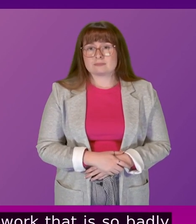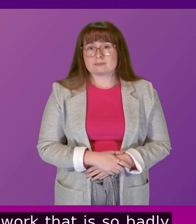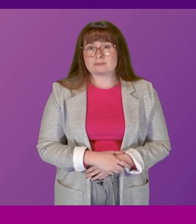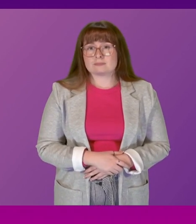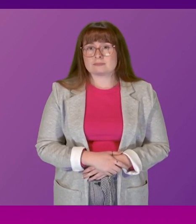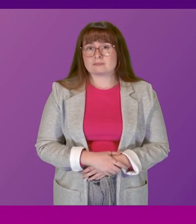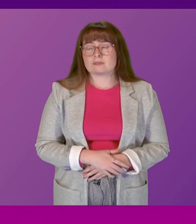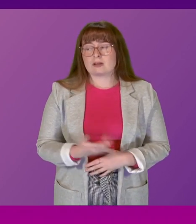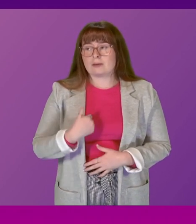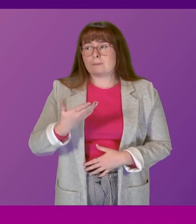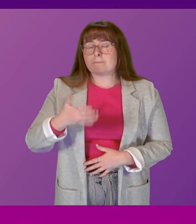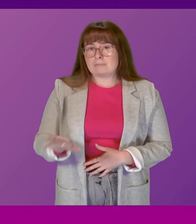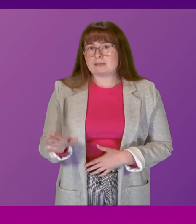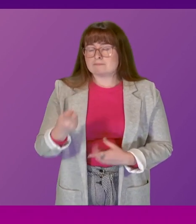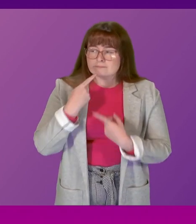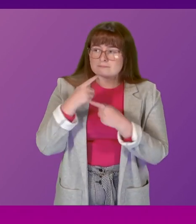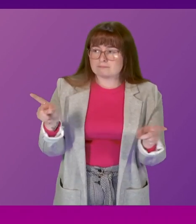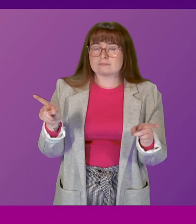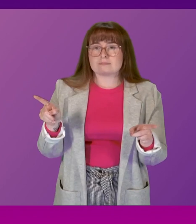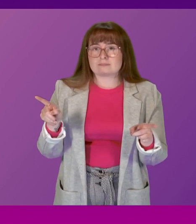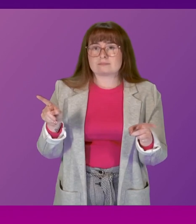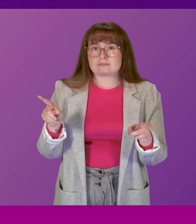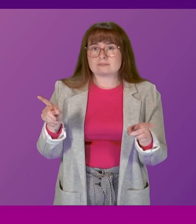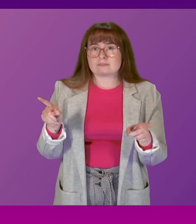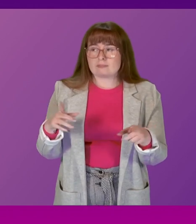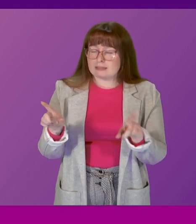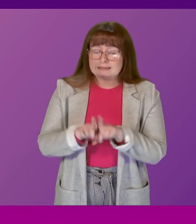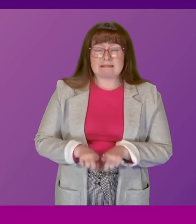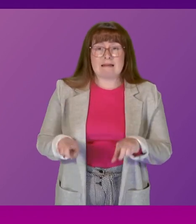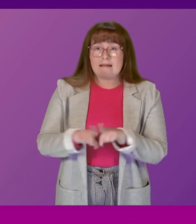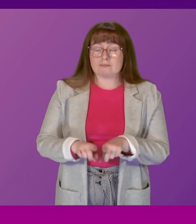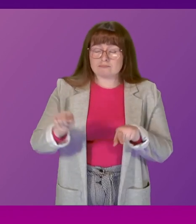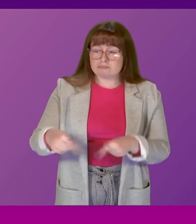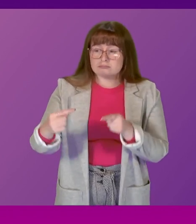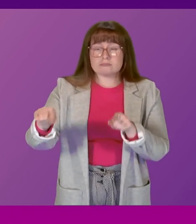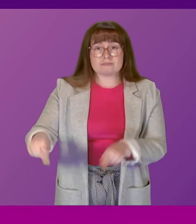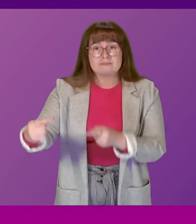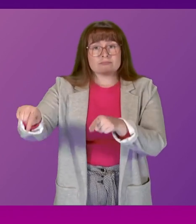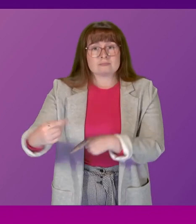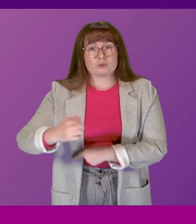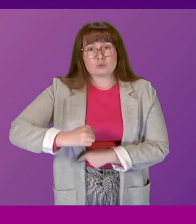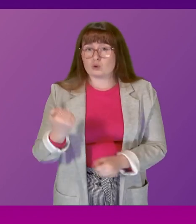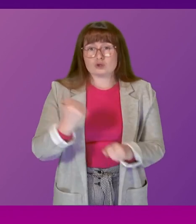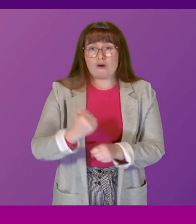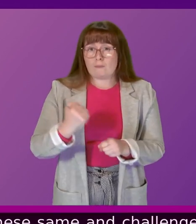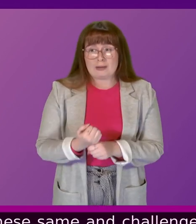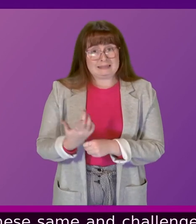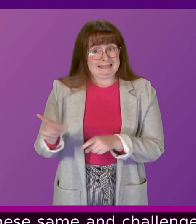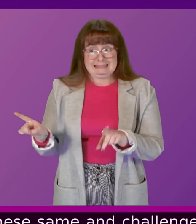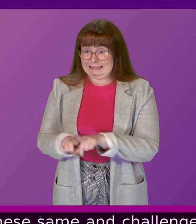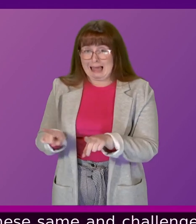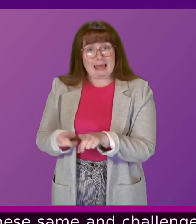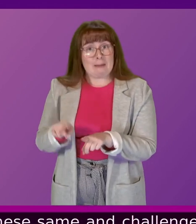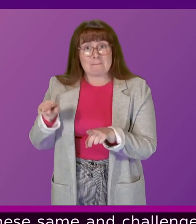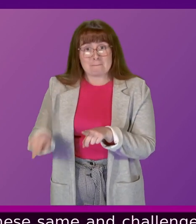As I set out in my statement these same challenges that the Scottish Government is facing are exactly the same